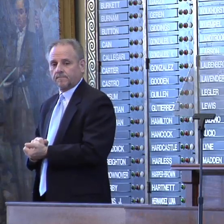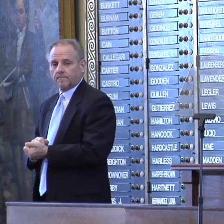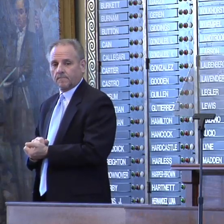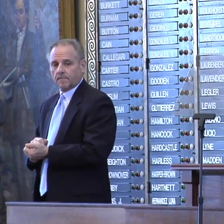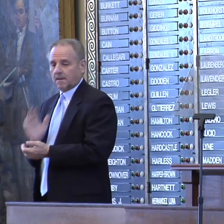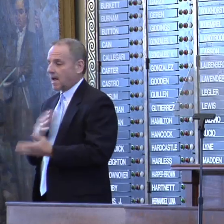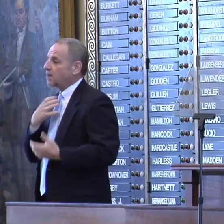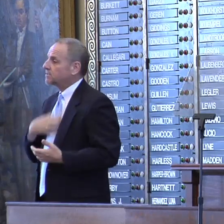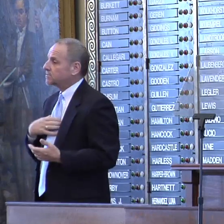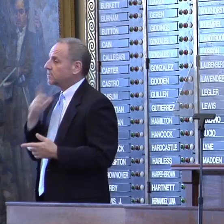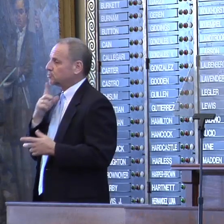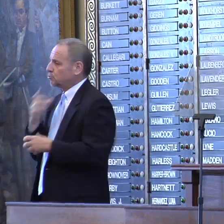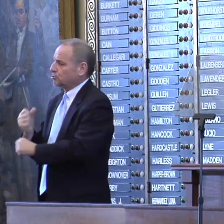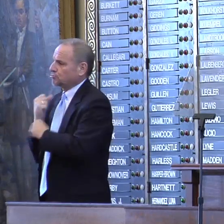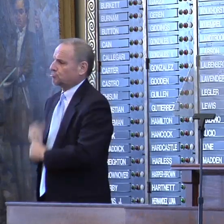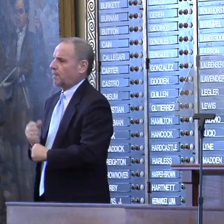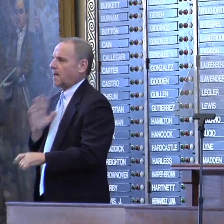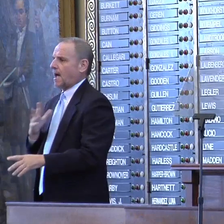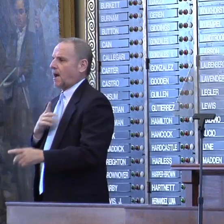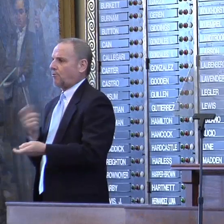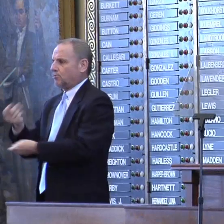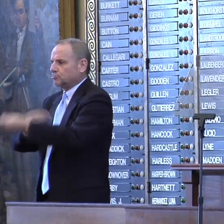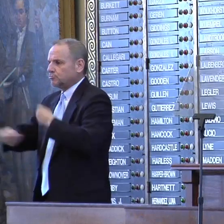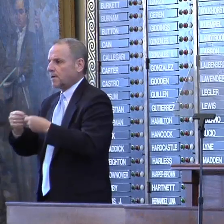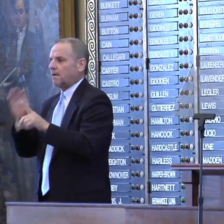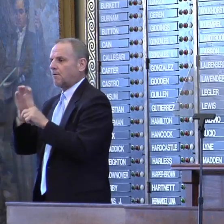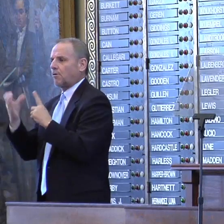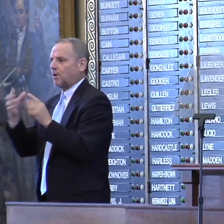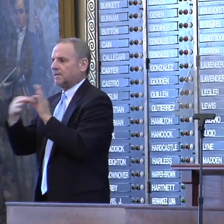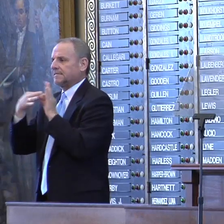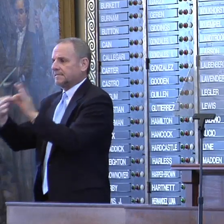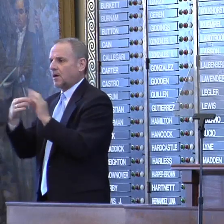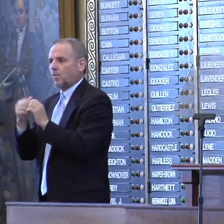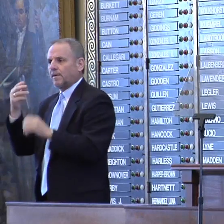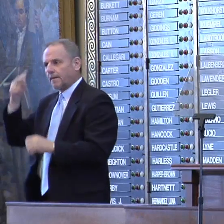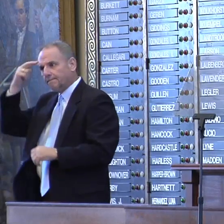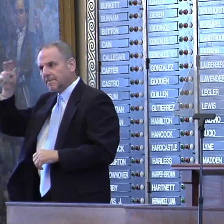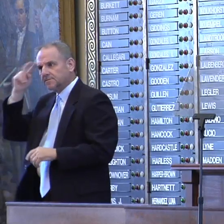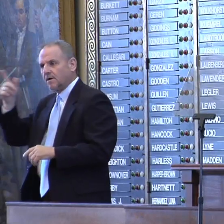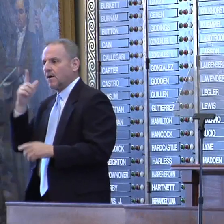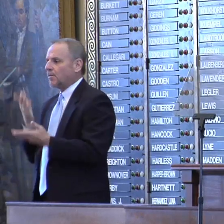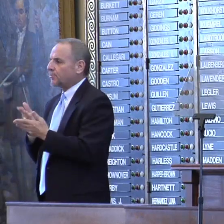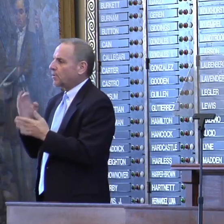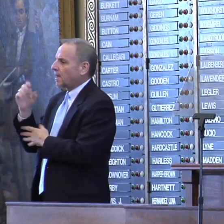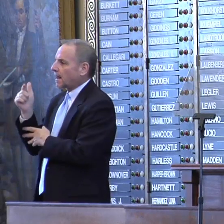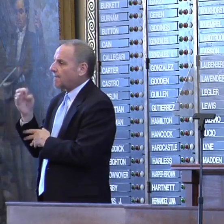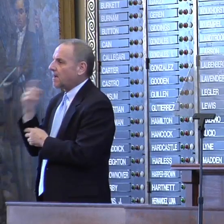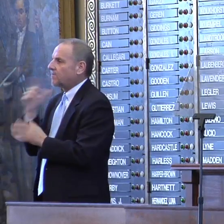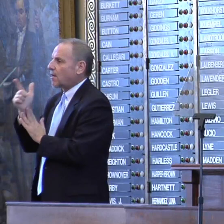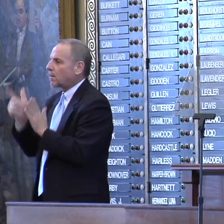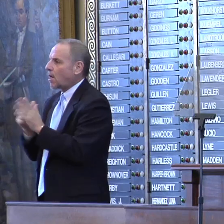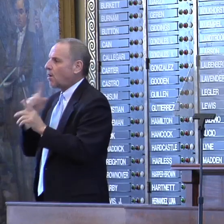Our desire is to strengthen our trade and cultural ties with Mexico through a climate of law and order that brings peace